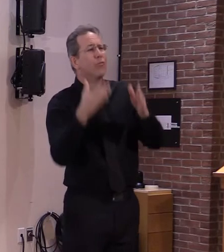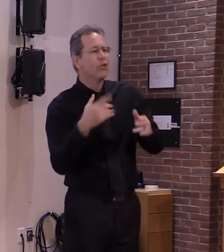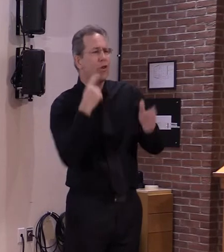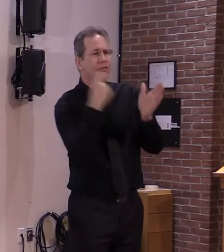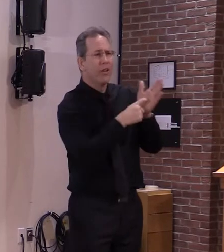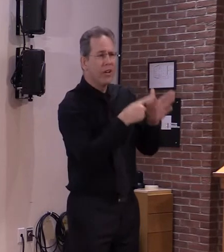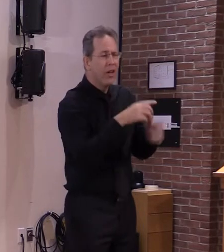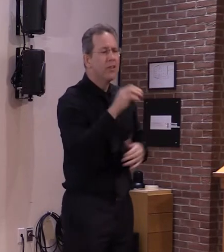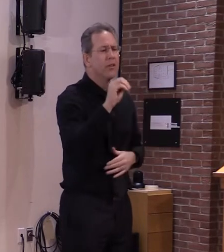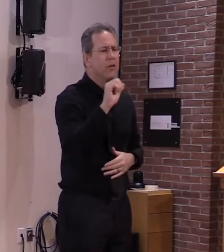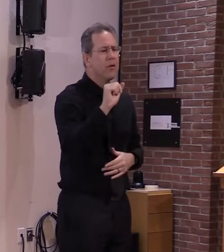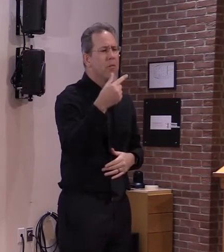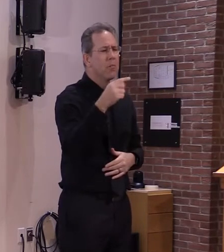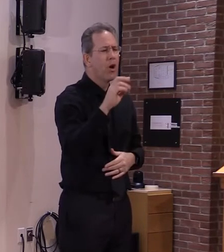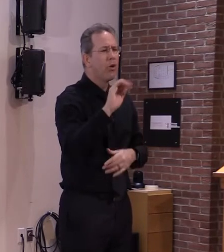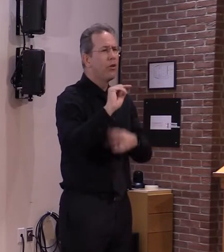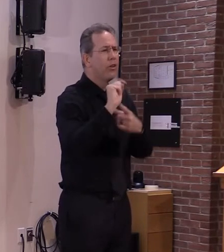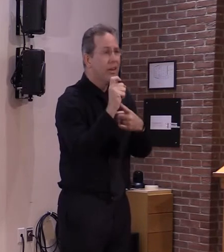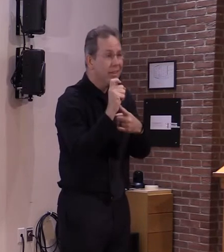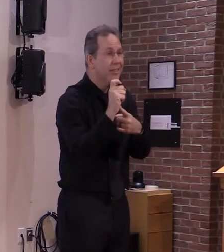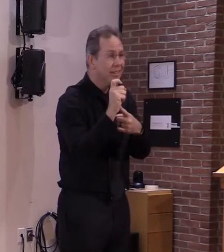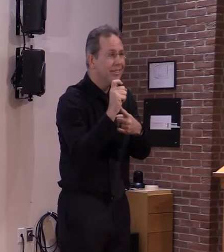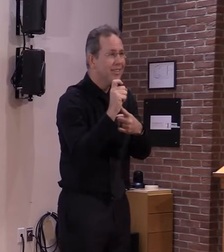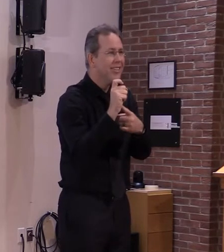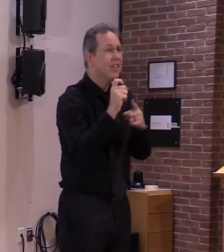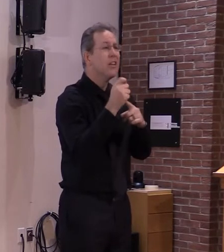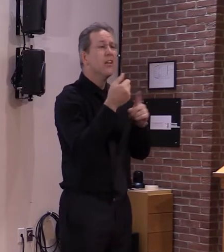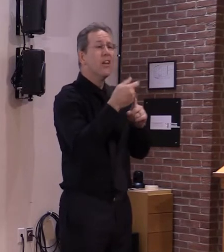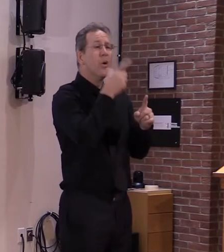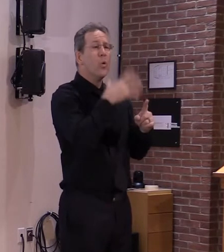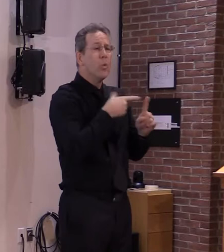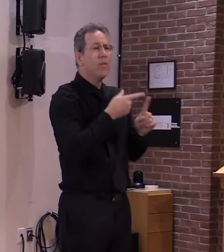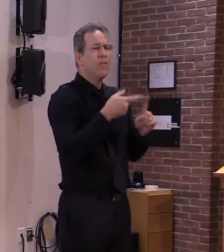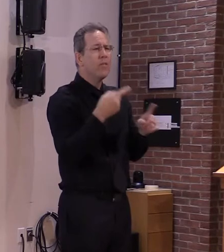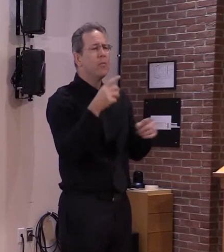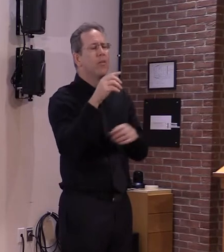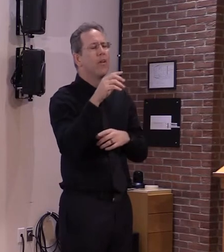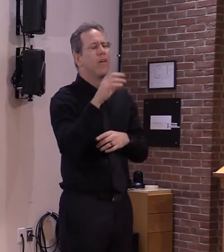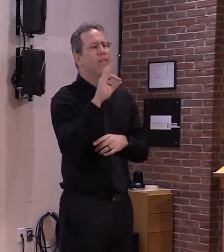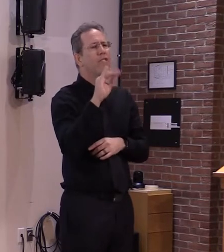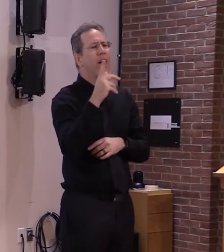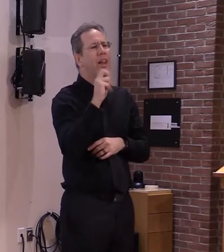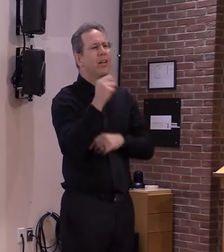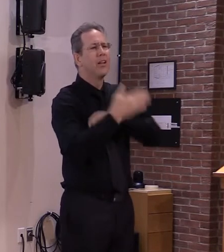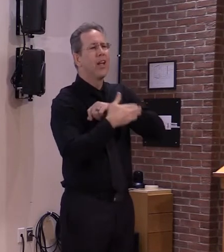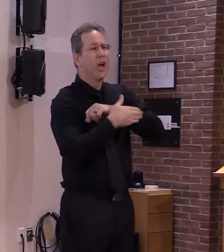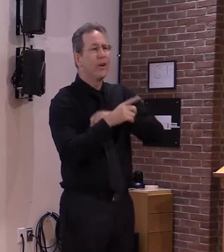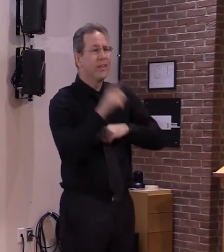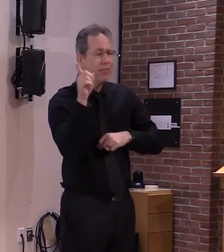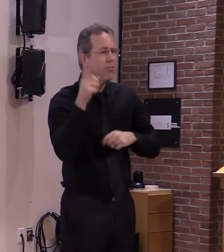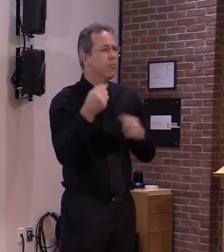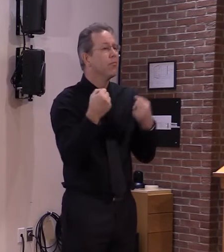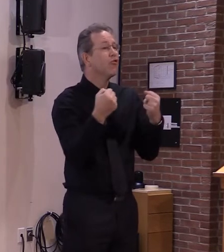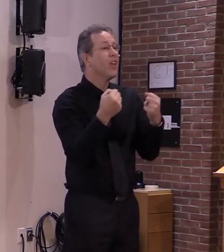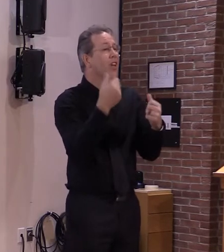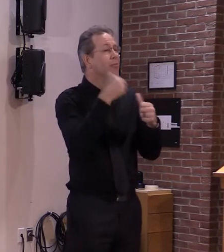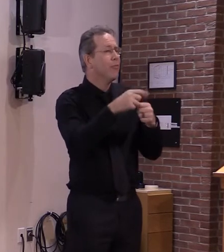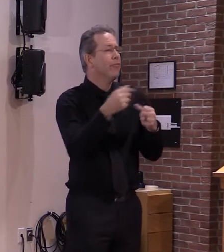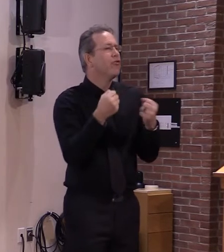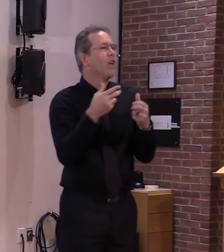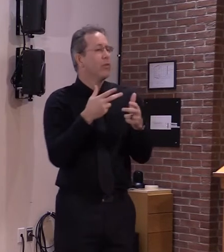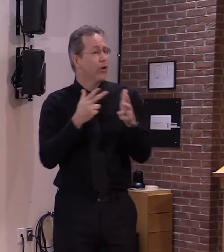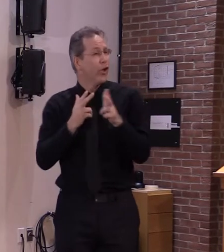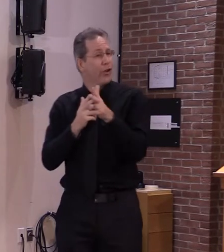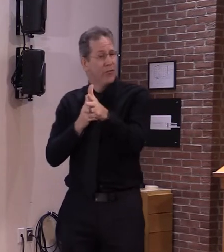a drive-through she pays for the person behind her she says you never know what someone behind you is going through